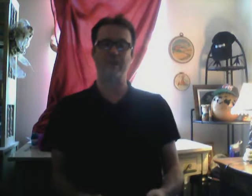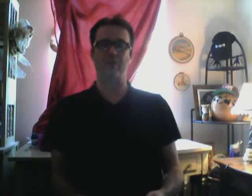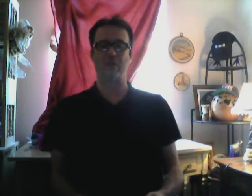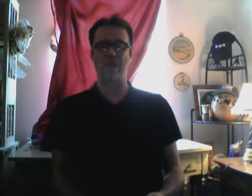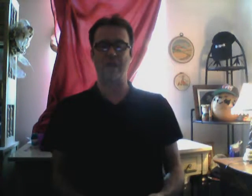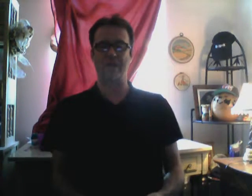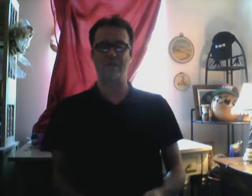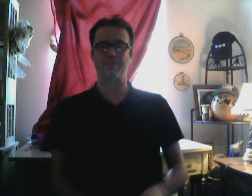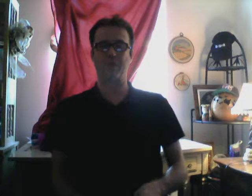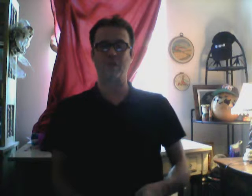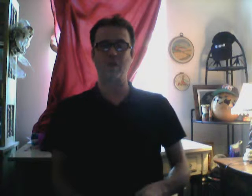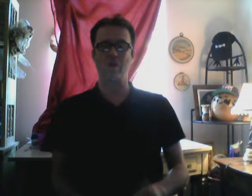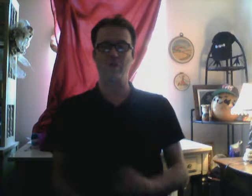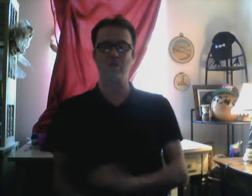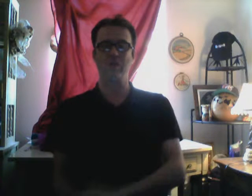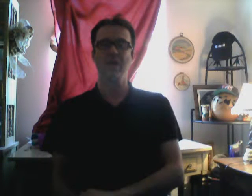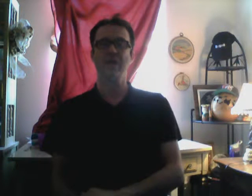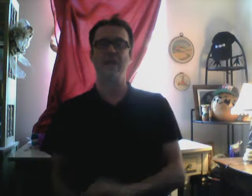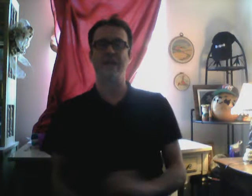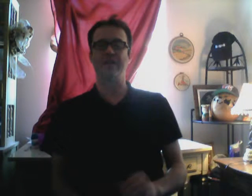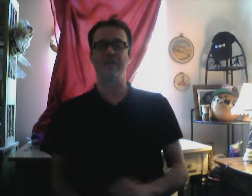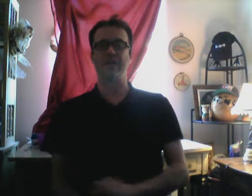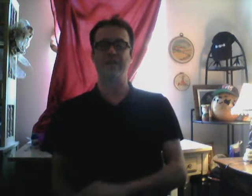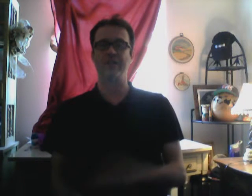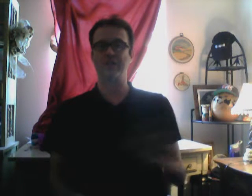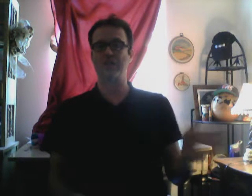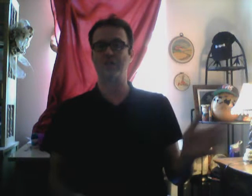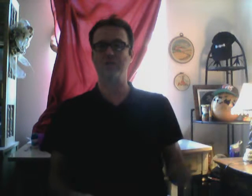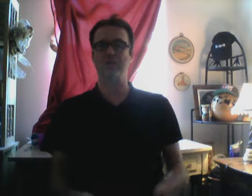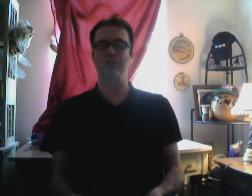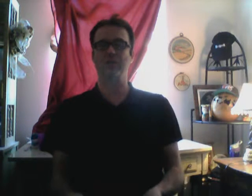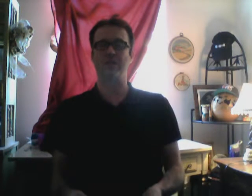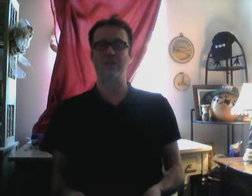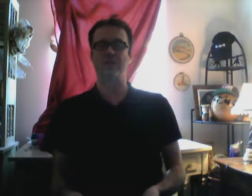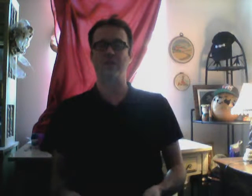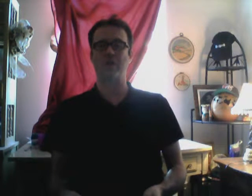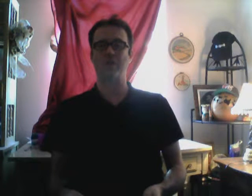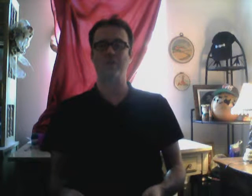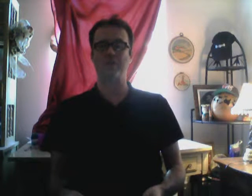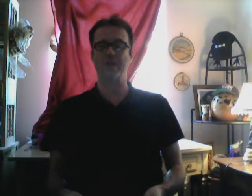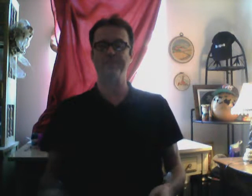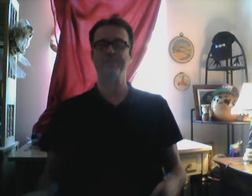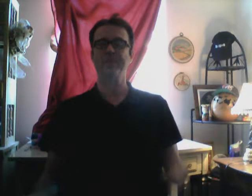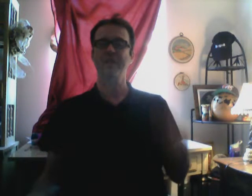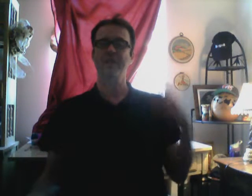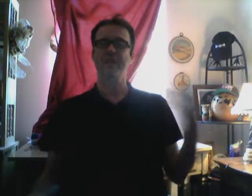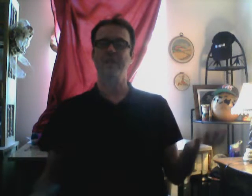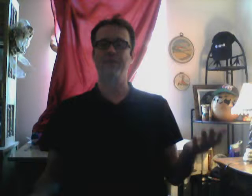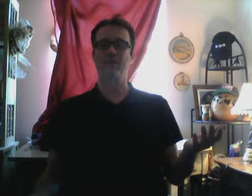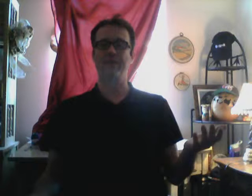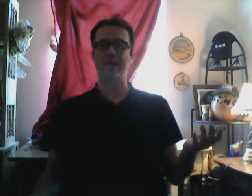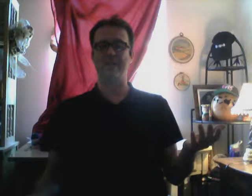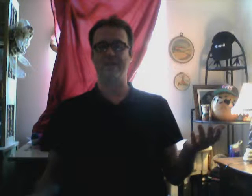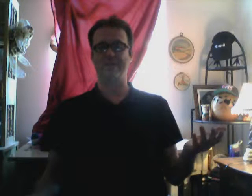reliance. On code. Code. And the. addiction. To the. code. Grid. Therefore. Validated.